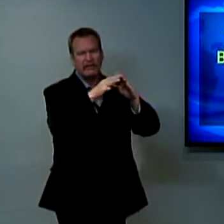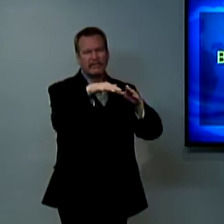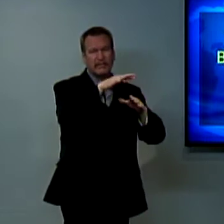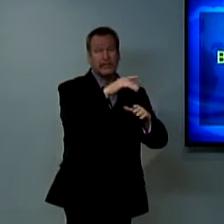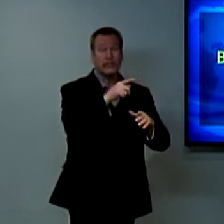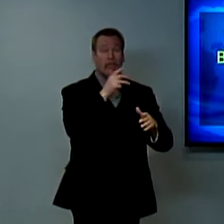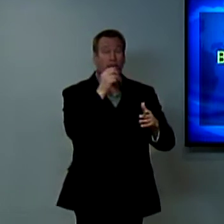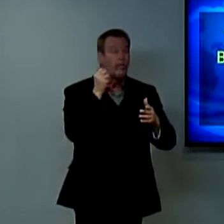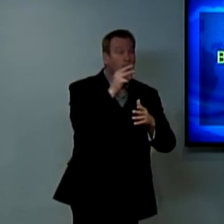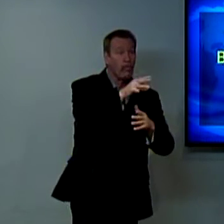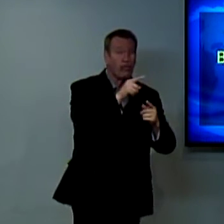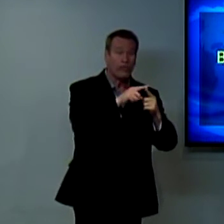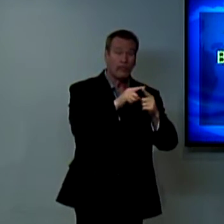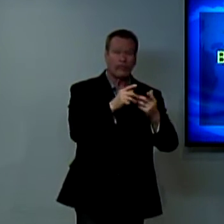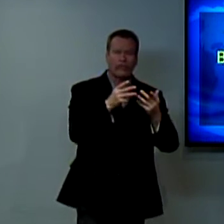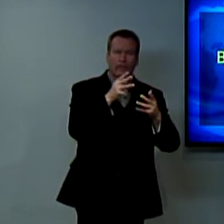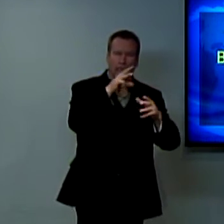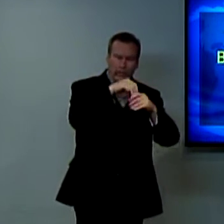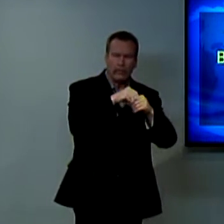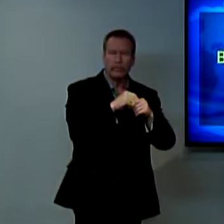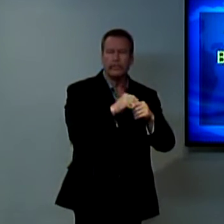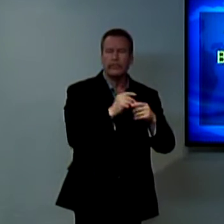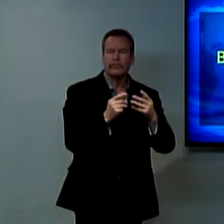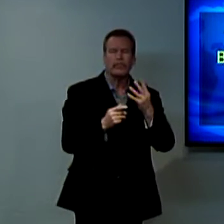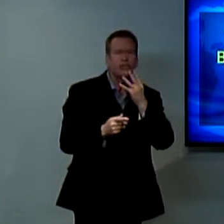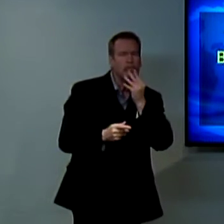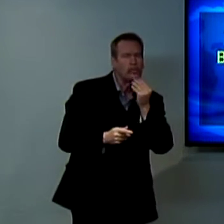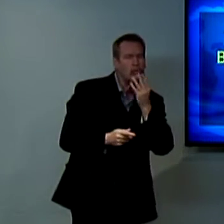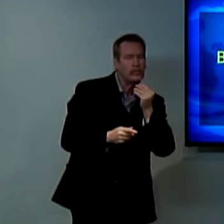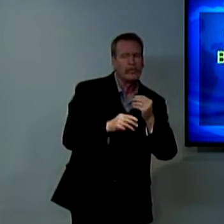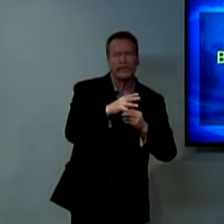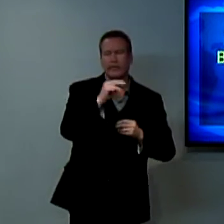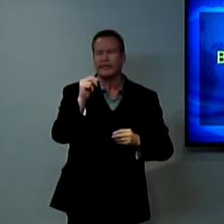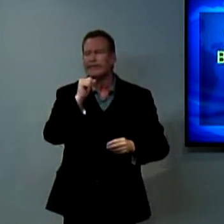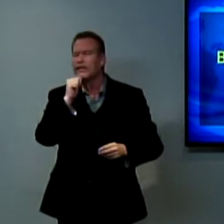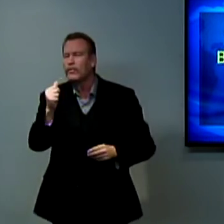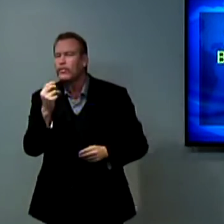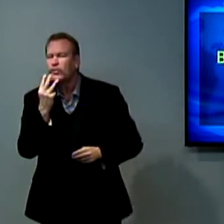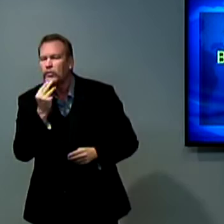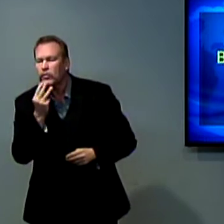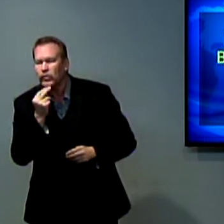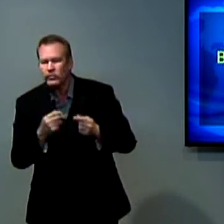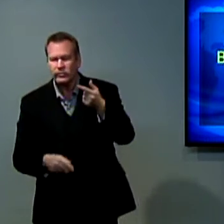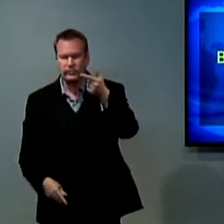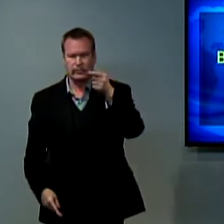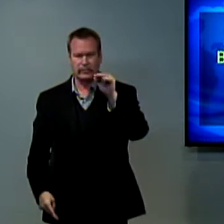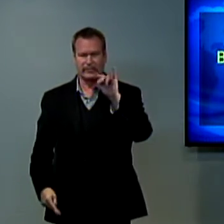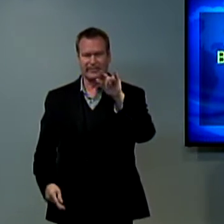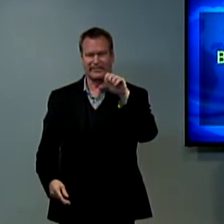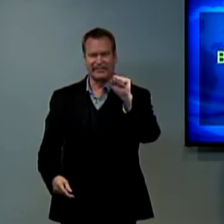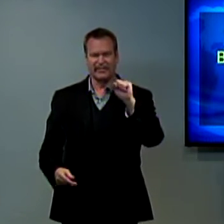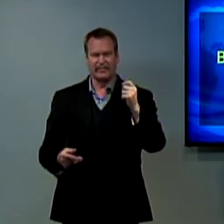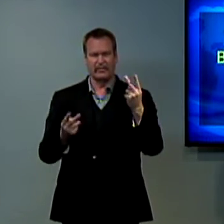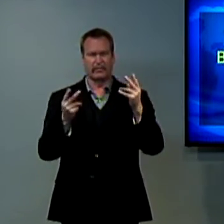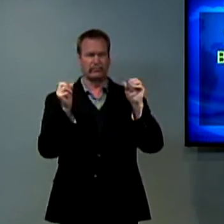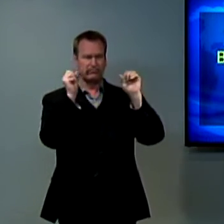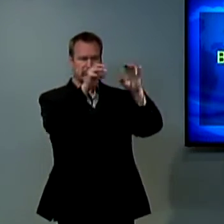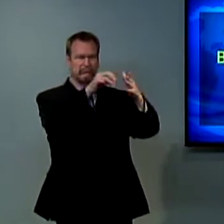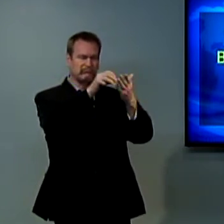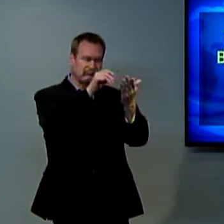Jews and Gentiles, both